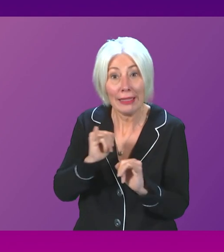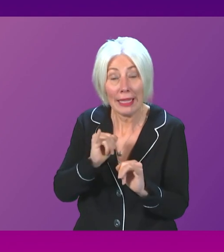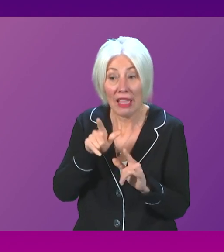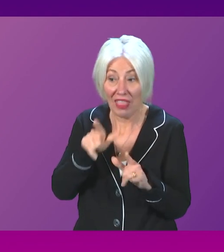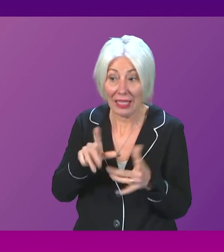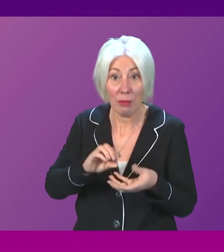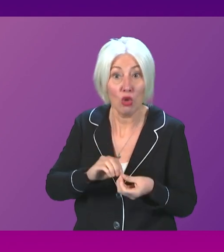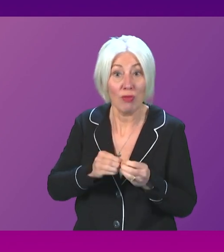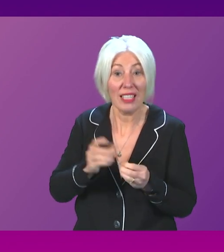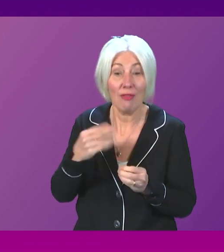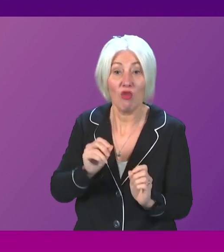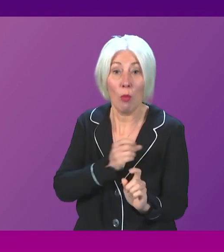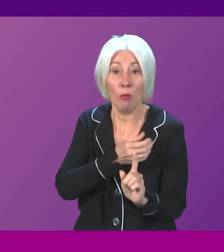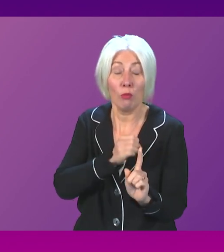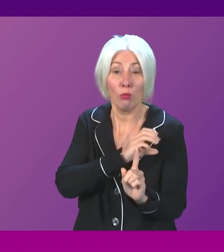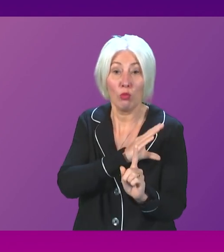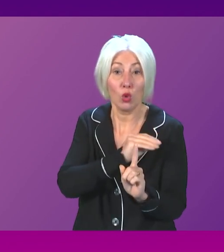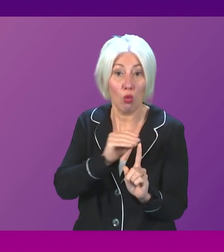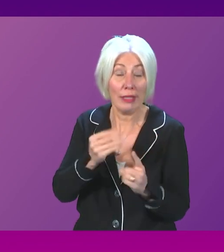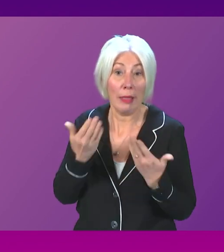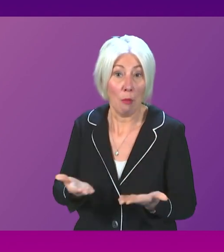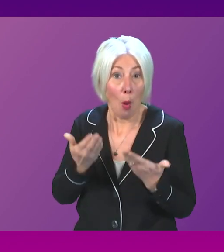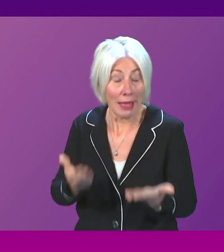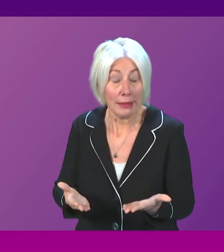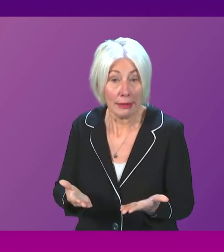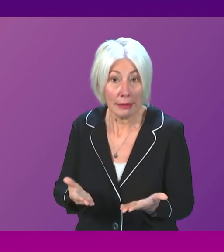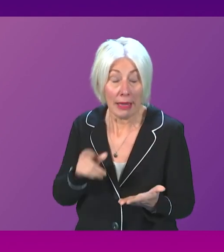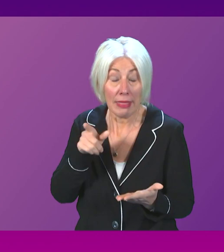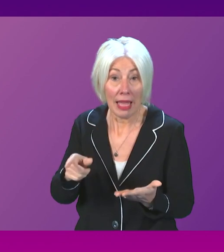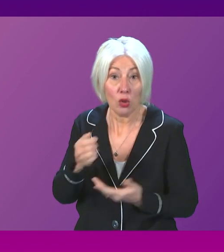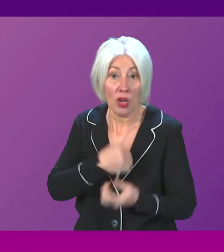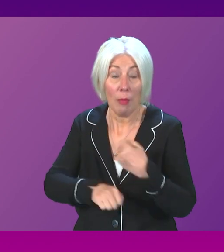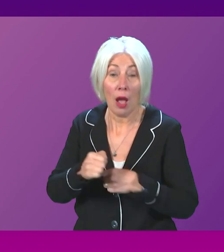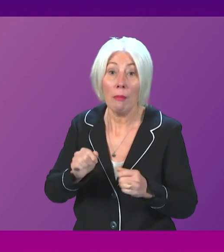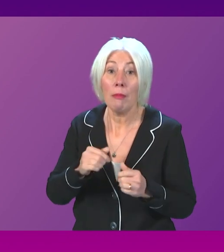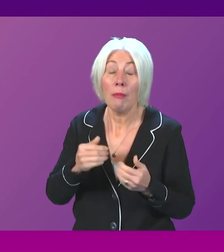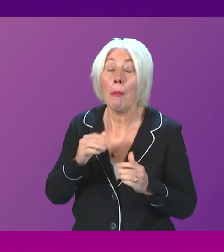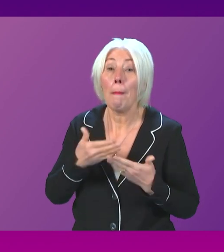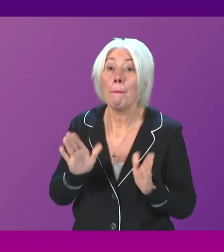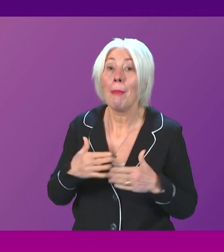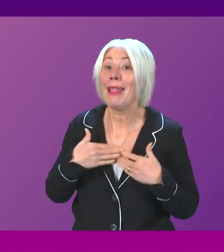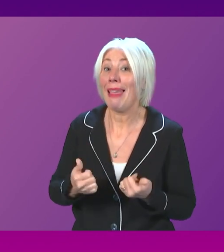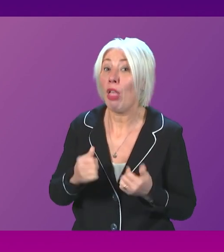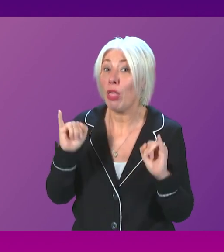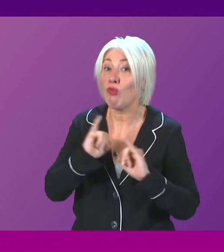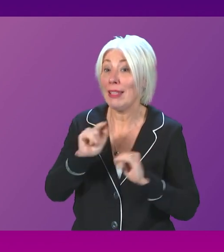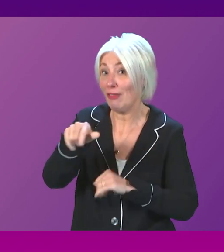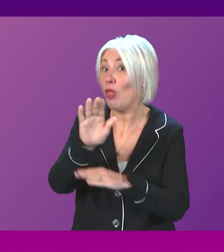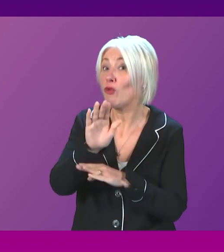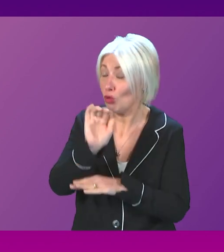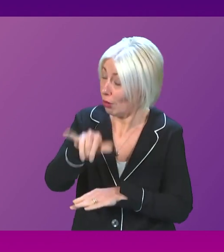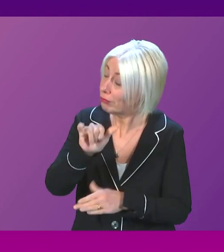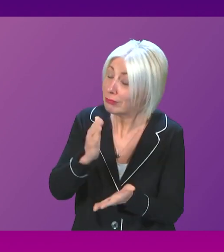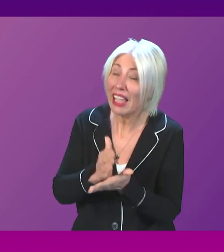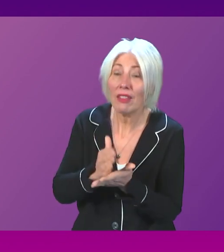created by the Tories right now will potentially become a public health crisis of the future, and that will